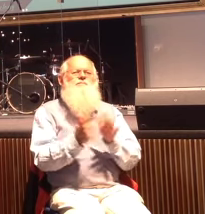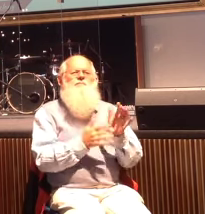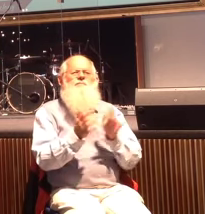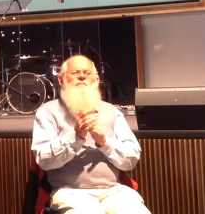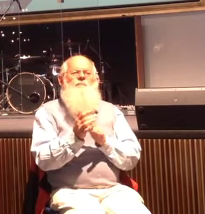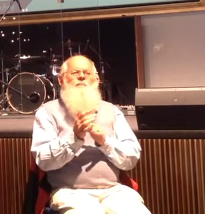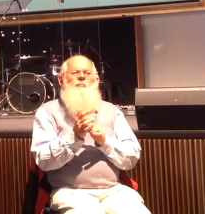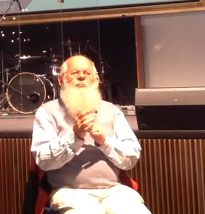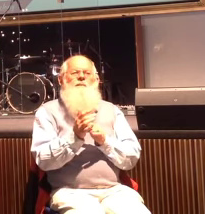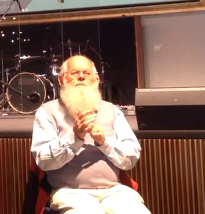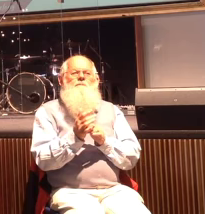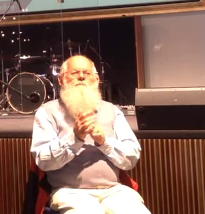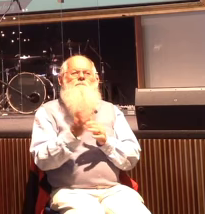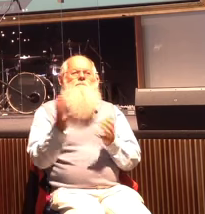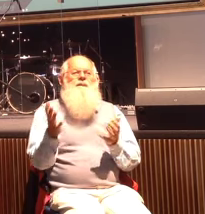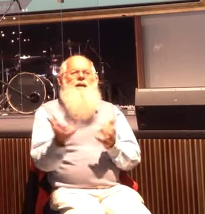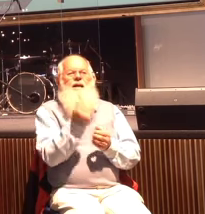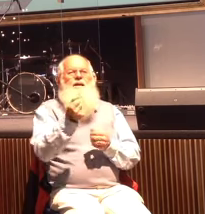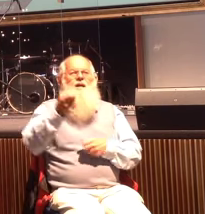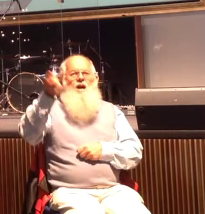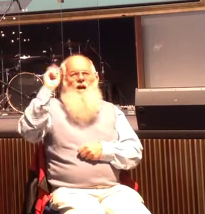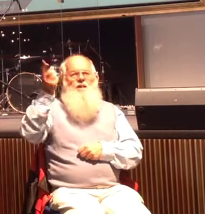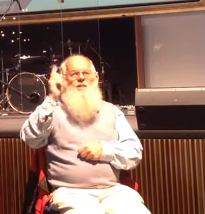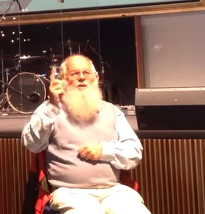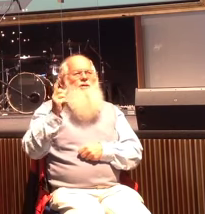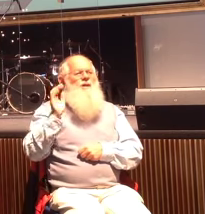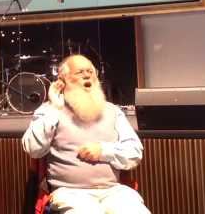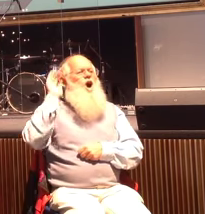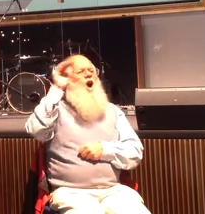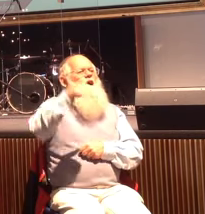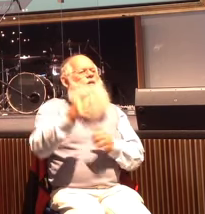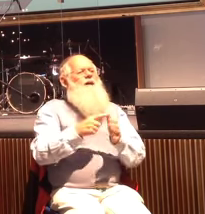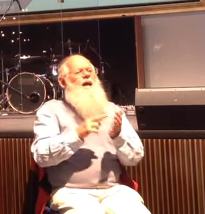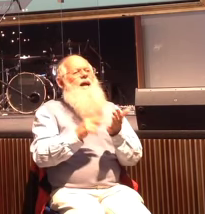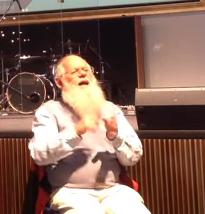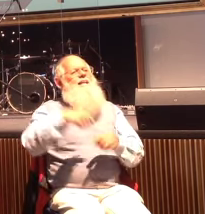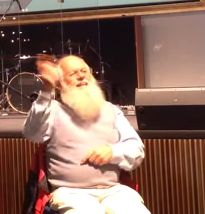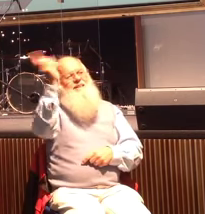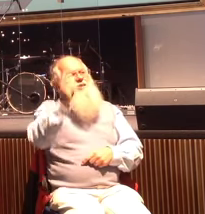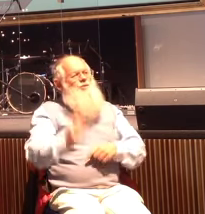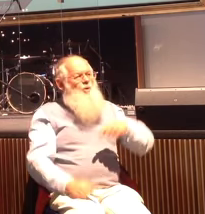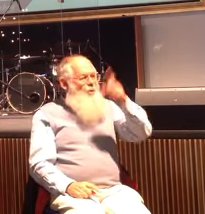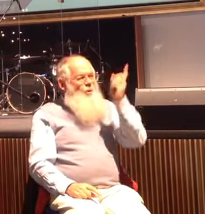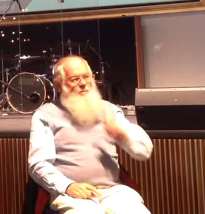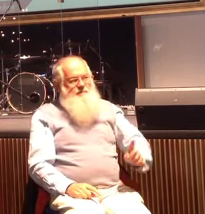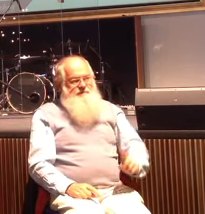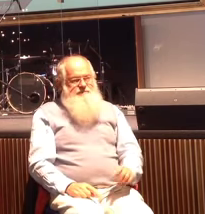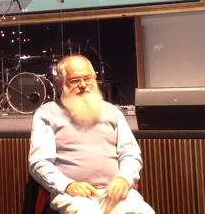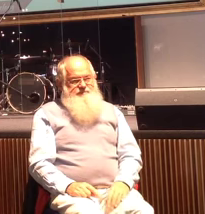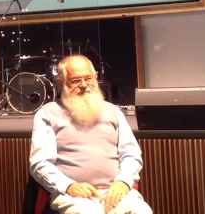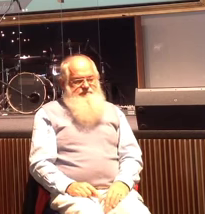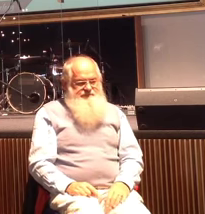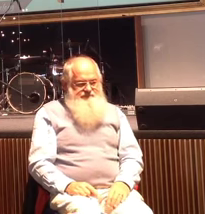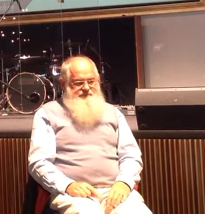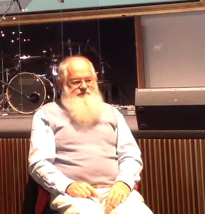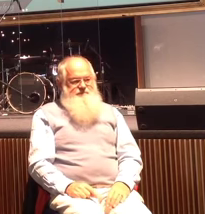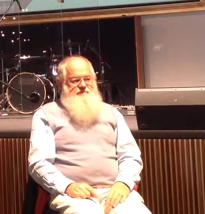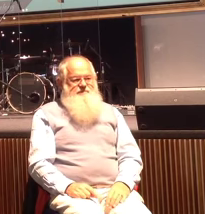Jesus has the authority over any storm. Any storm, He can command